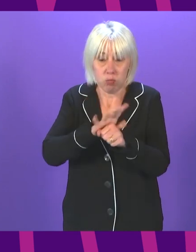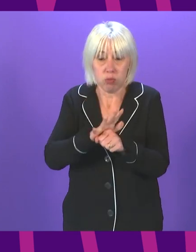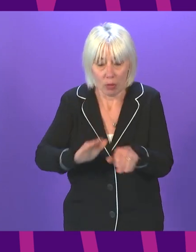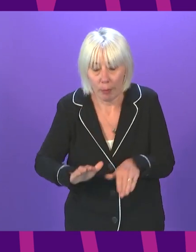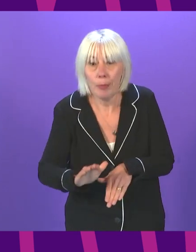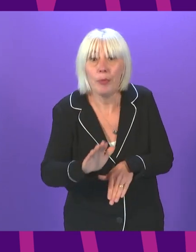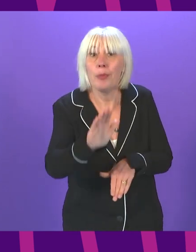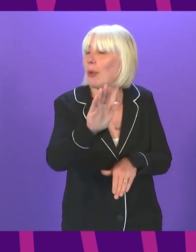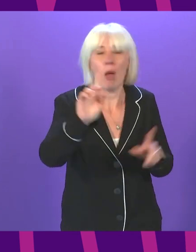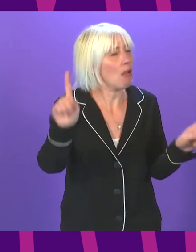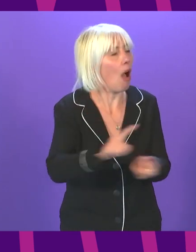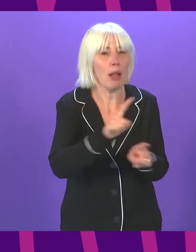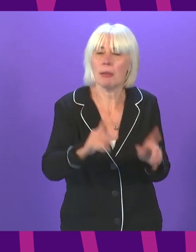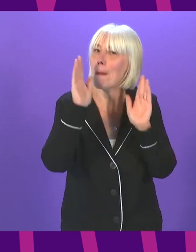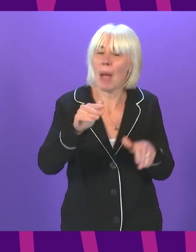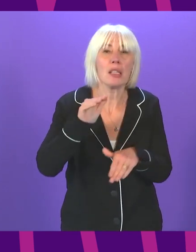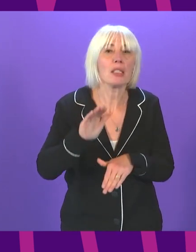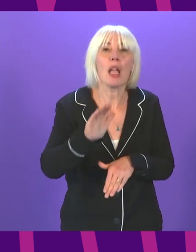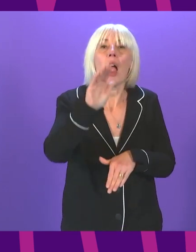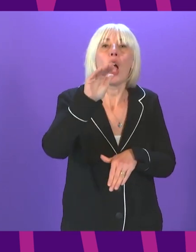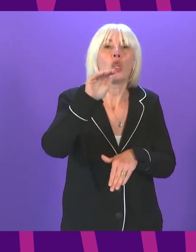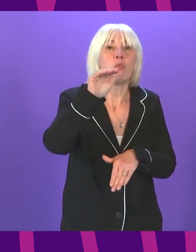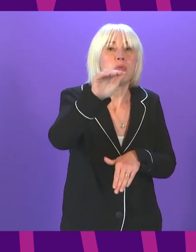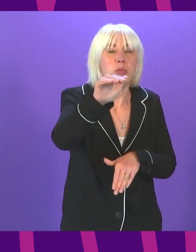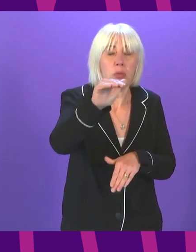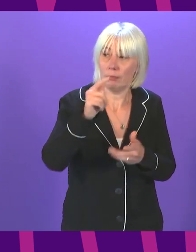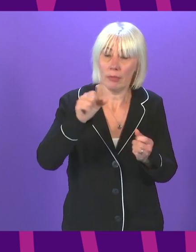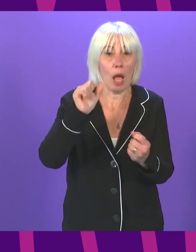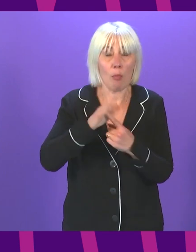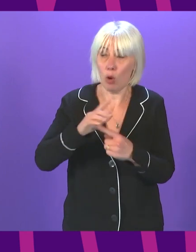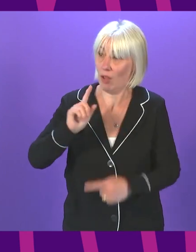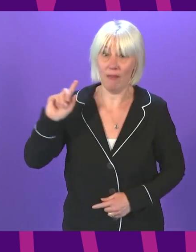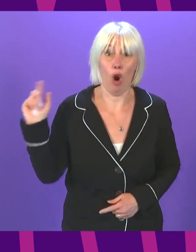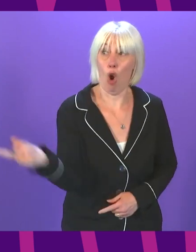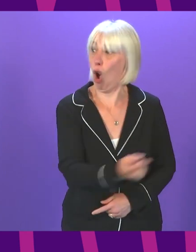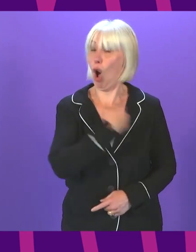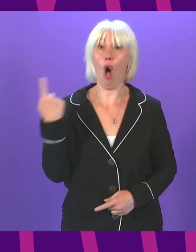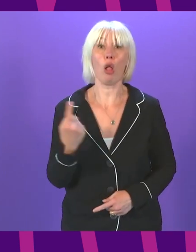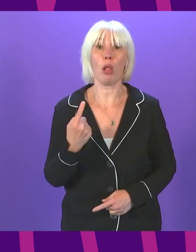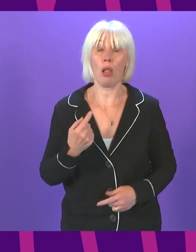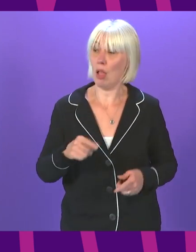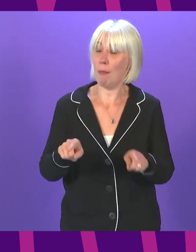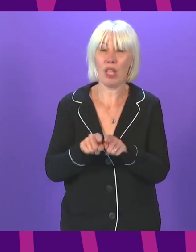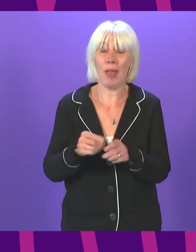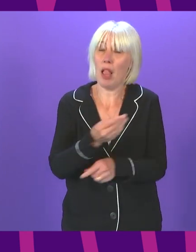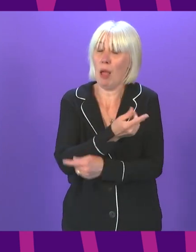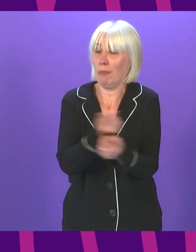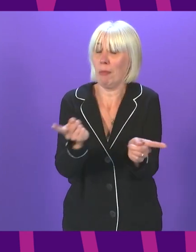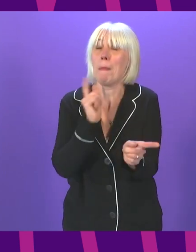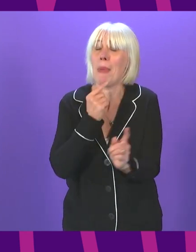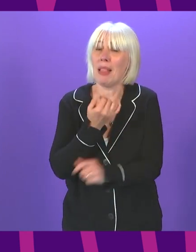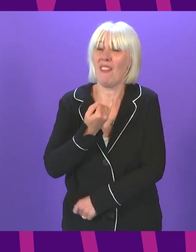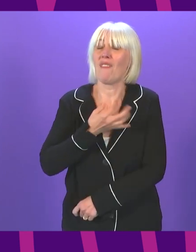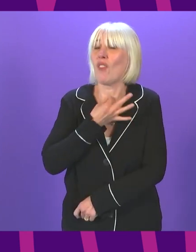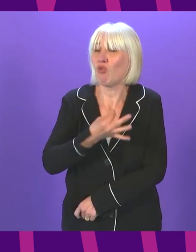must slow that pace down. That is important for all of us as individuals, but especially for those who are most vulnerable to COVID.